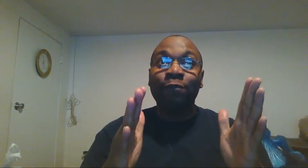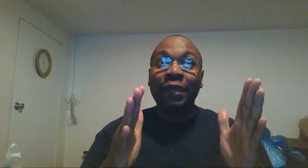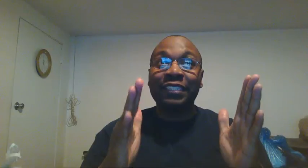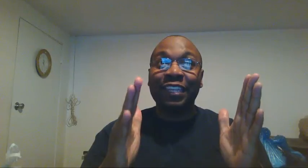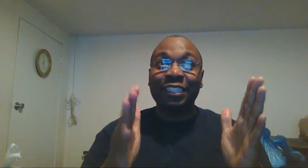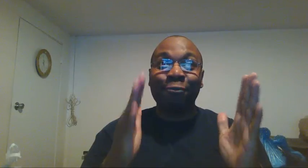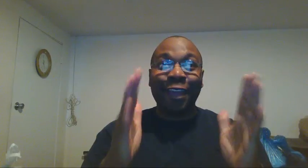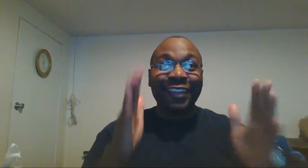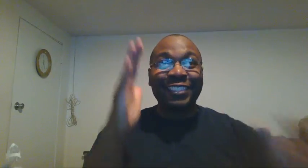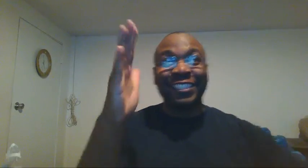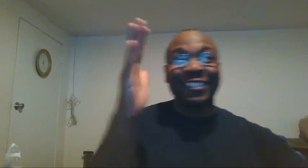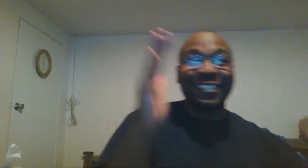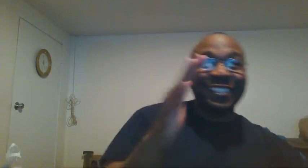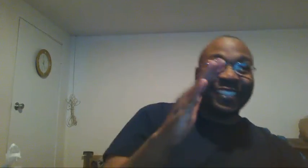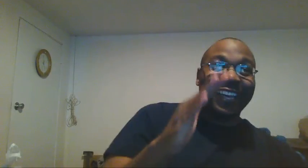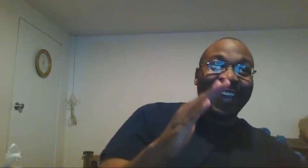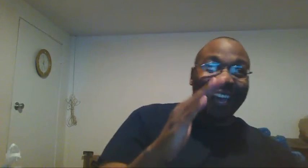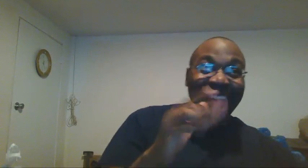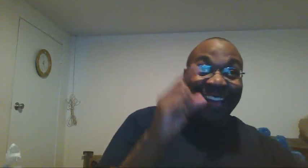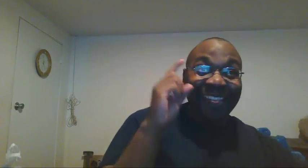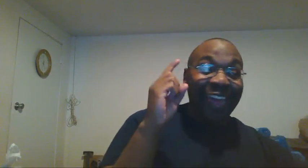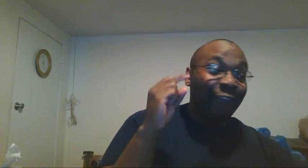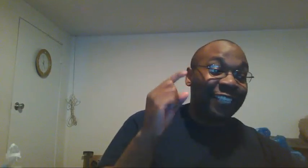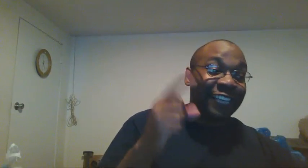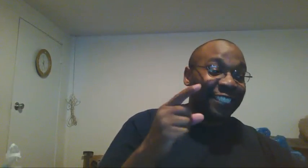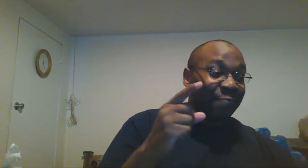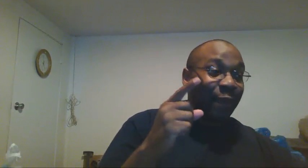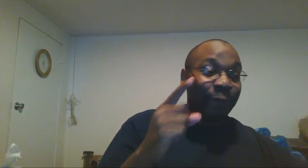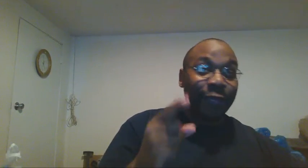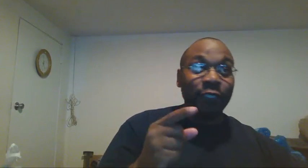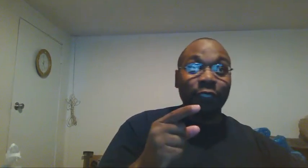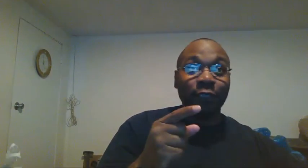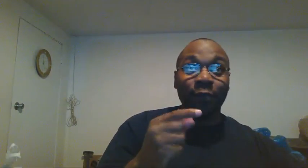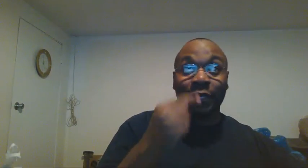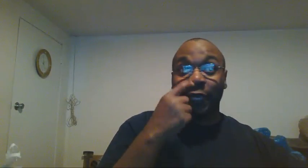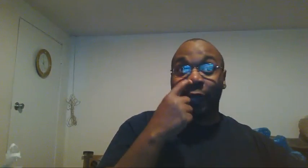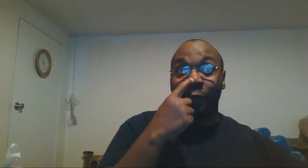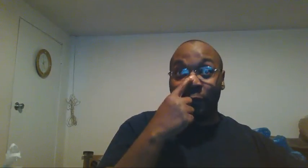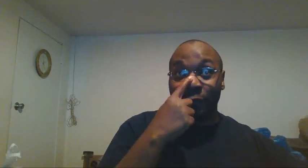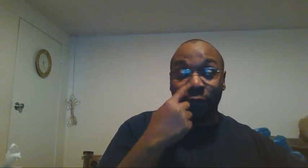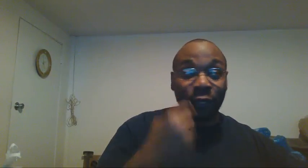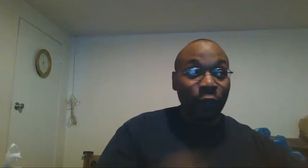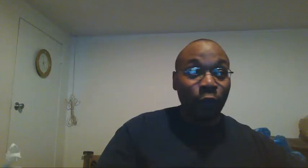in situations that have tested my patience big time crazy